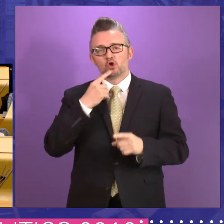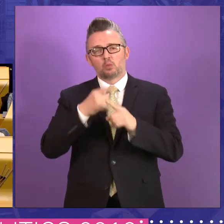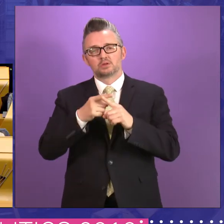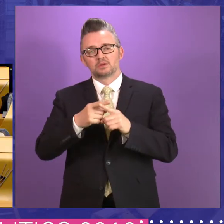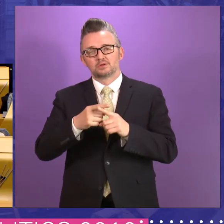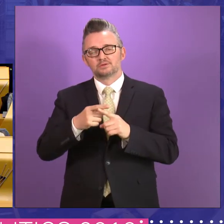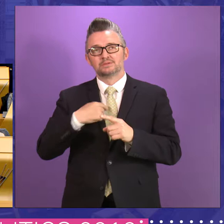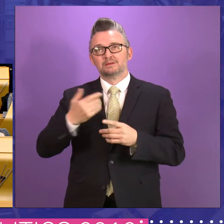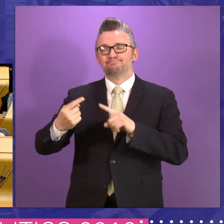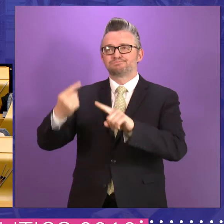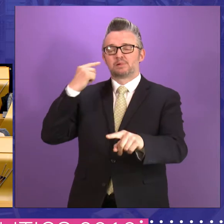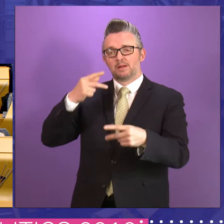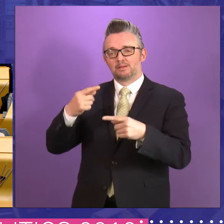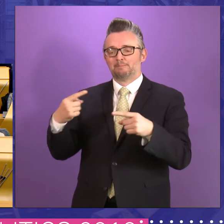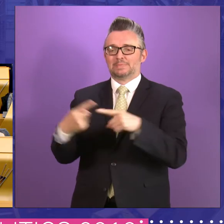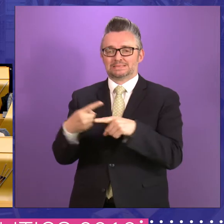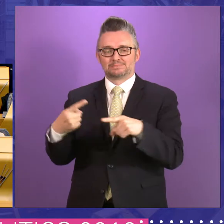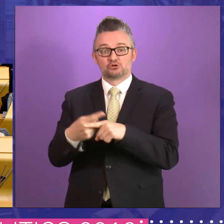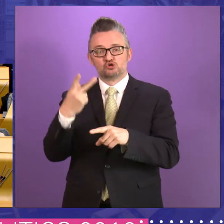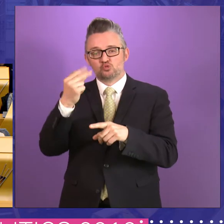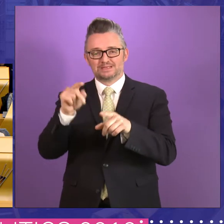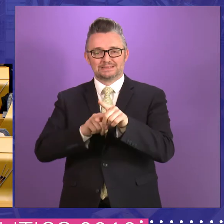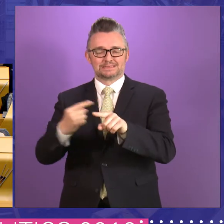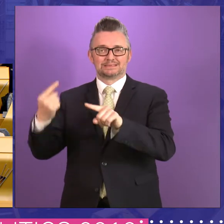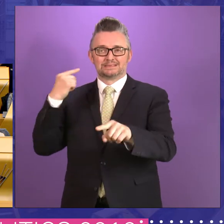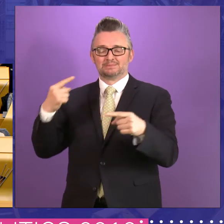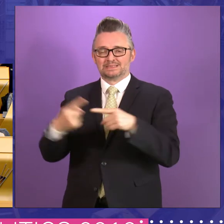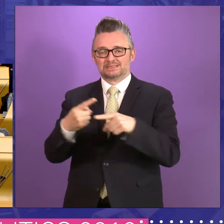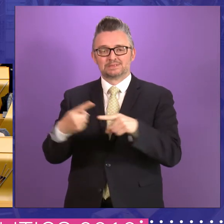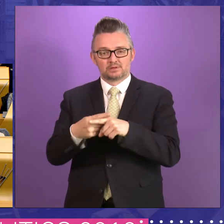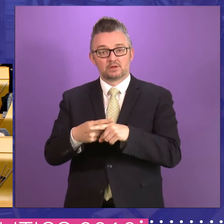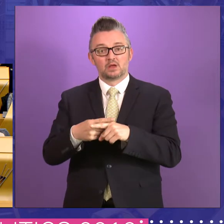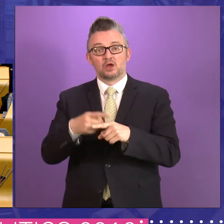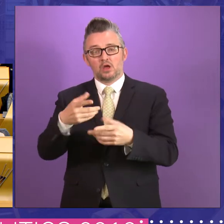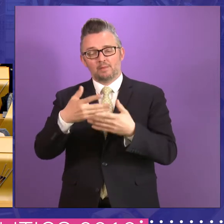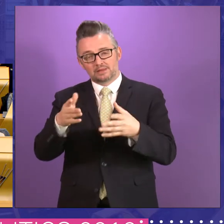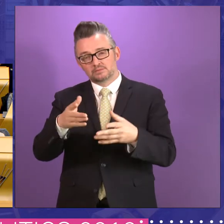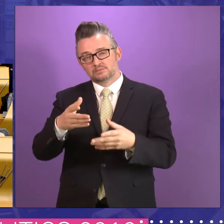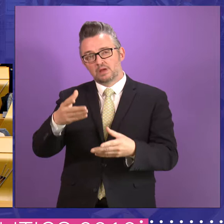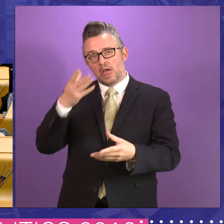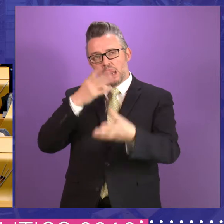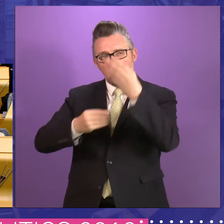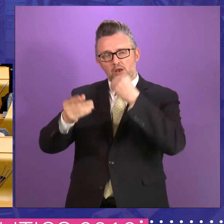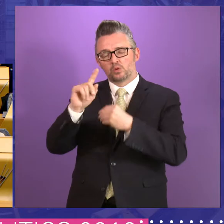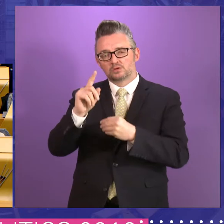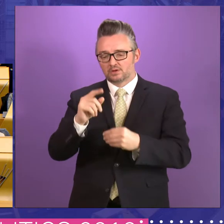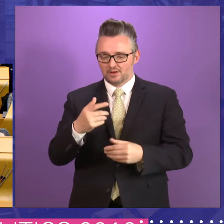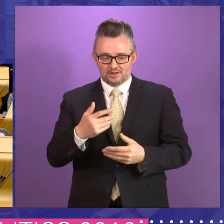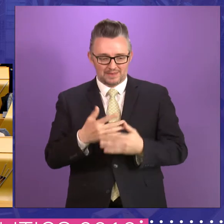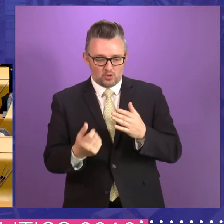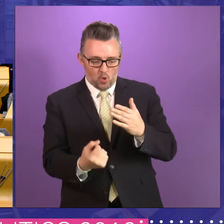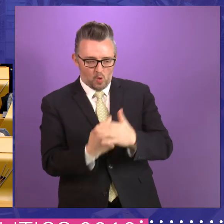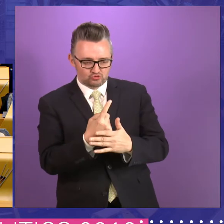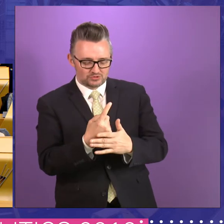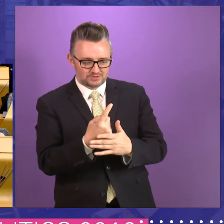from our mistakes, learning from the past 20 years, can the panel identify missed opportunities in